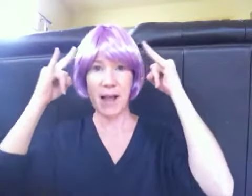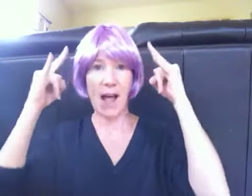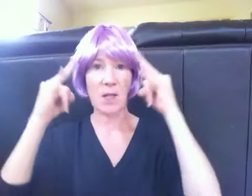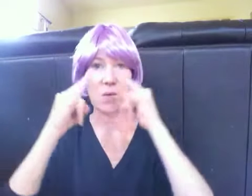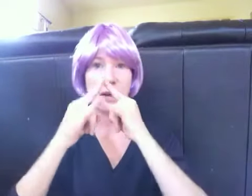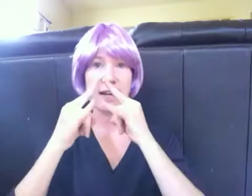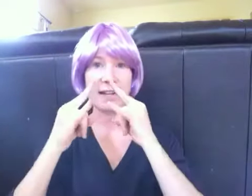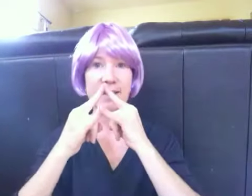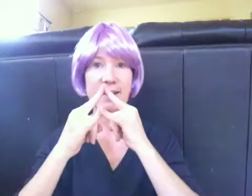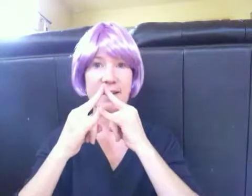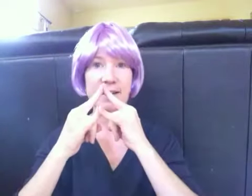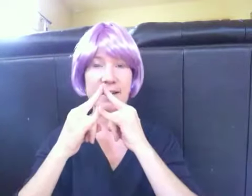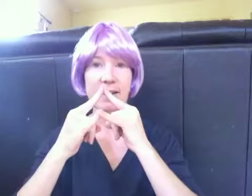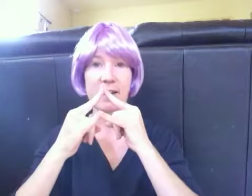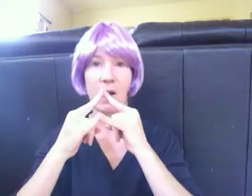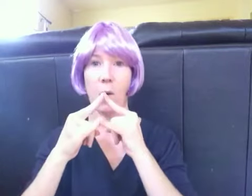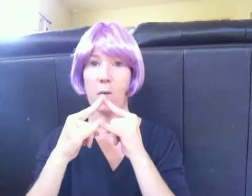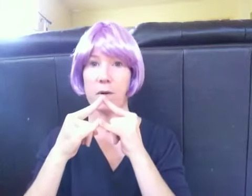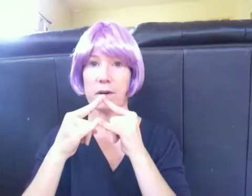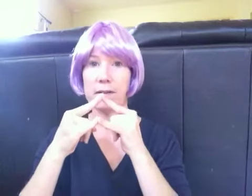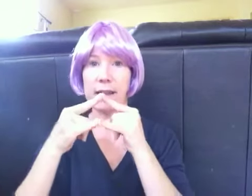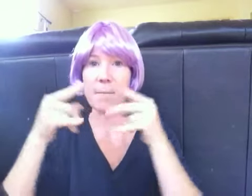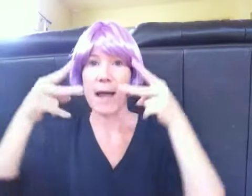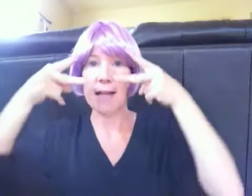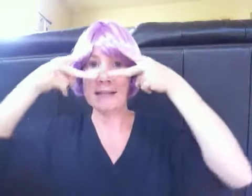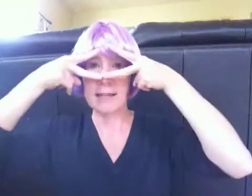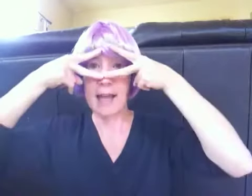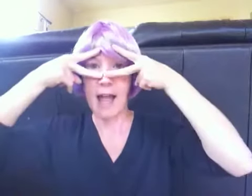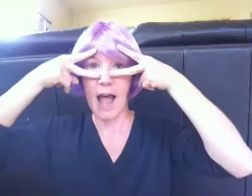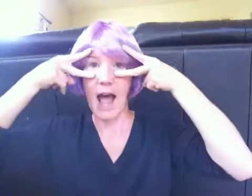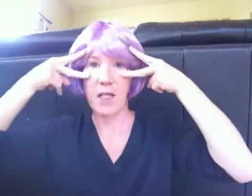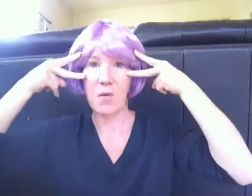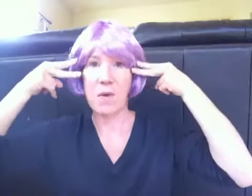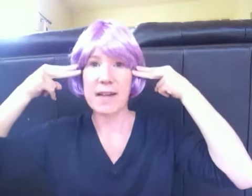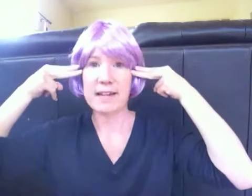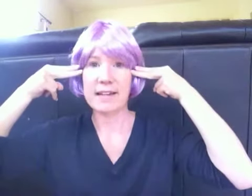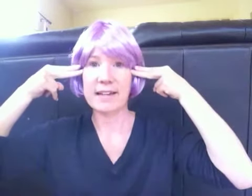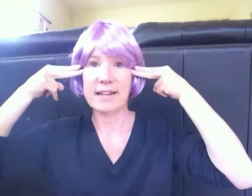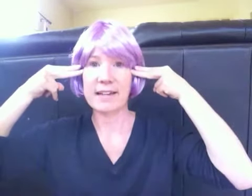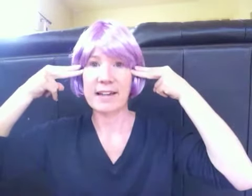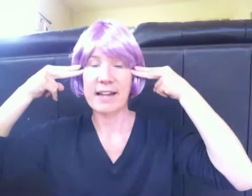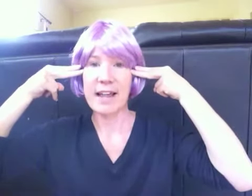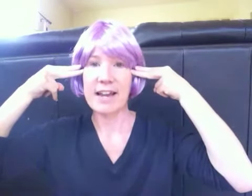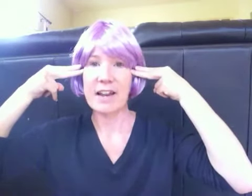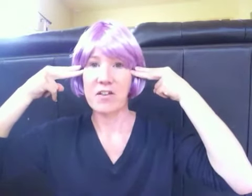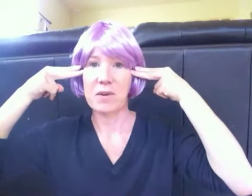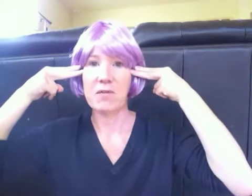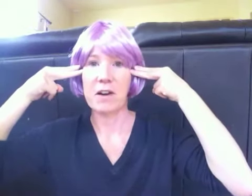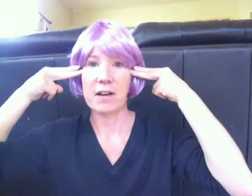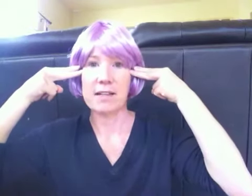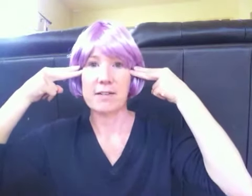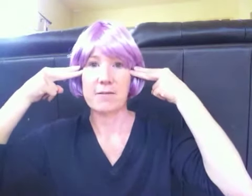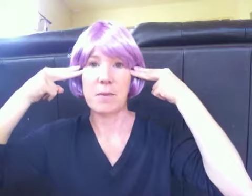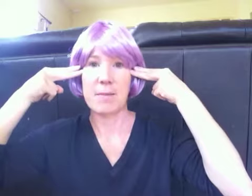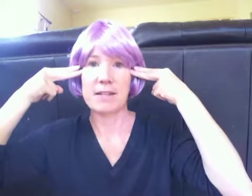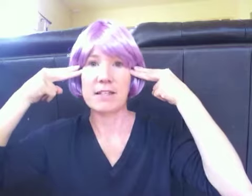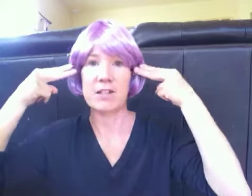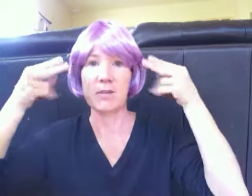Halloween. Or, like a mask, Halloween. And another one very easy for babies to do.